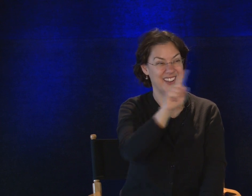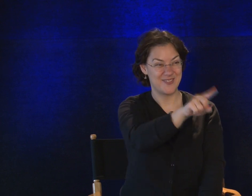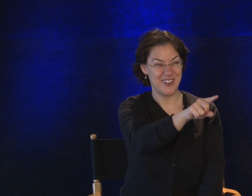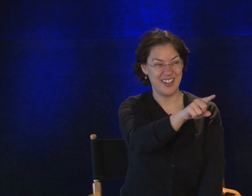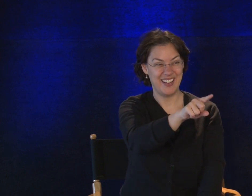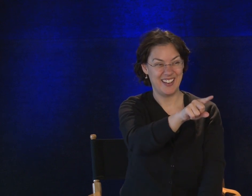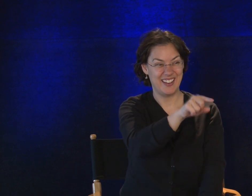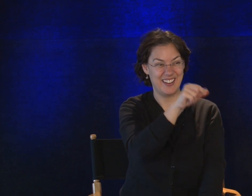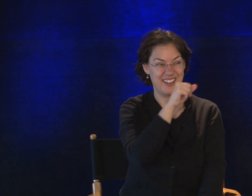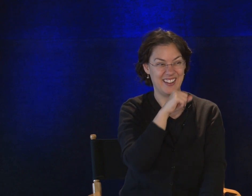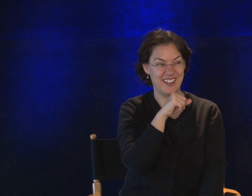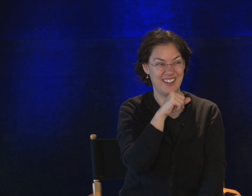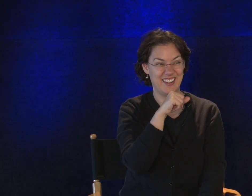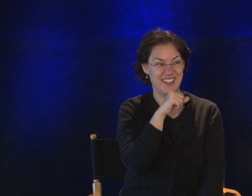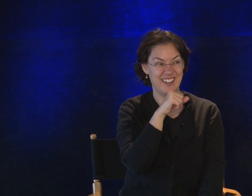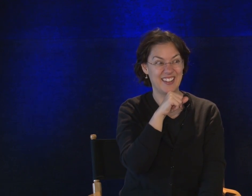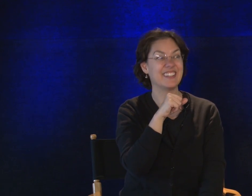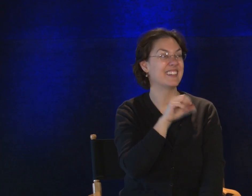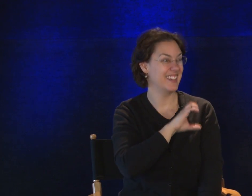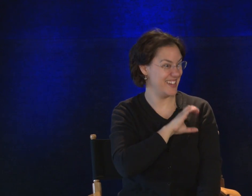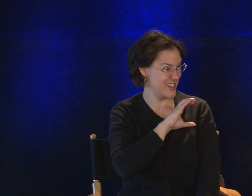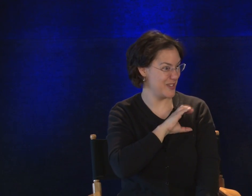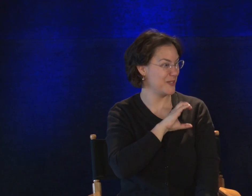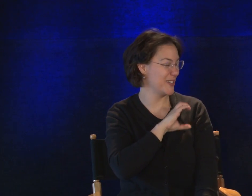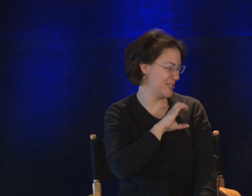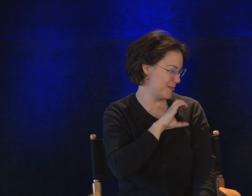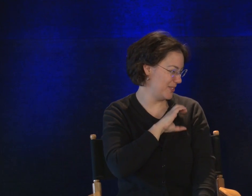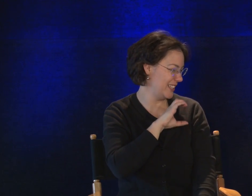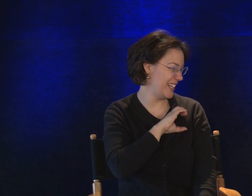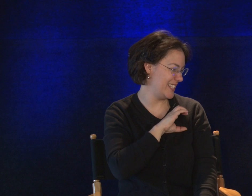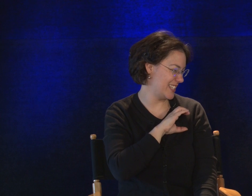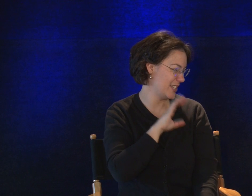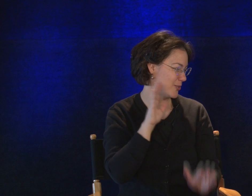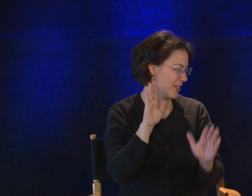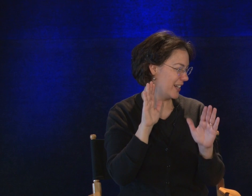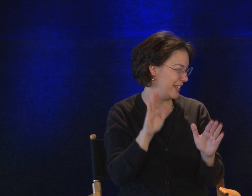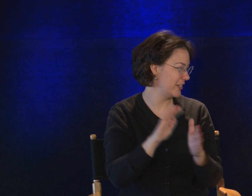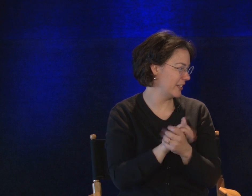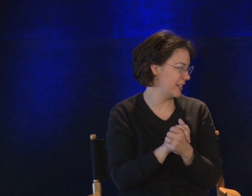Brody. Where is the police station? Good. Where is the police? That's right. Good.